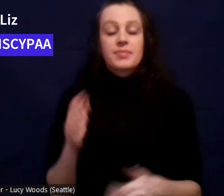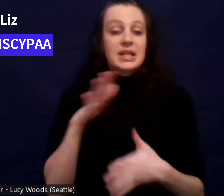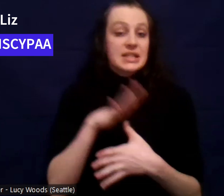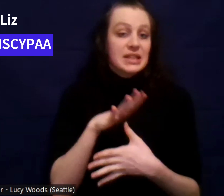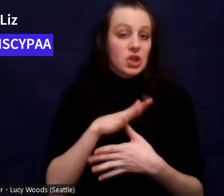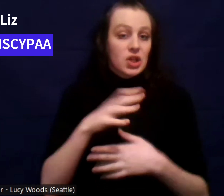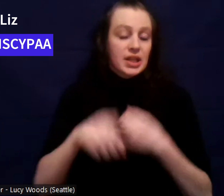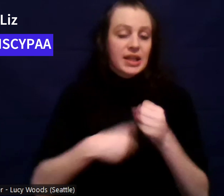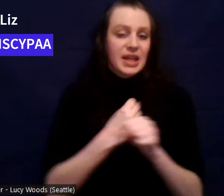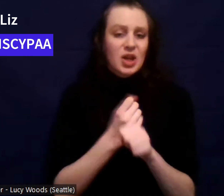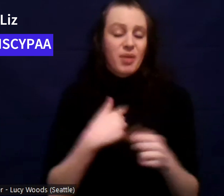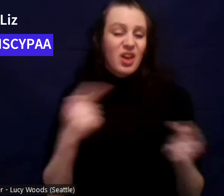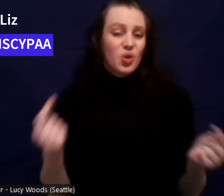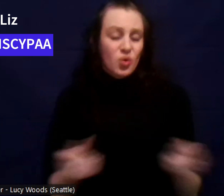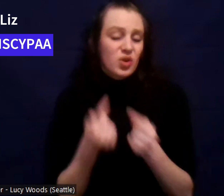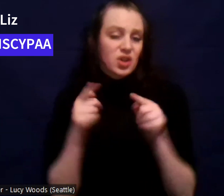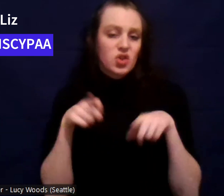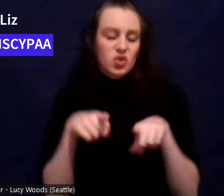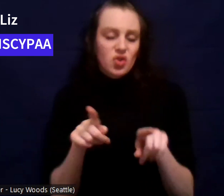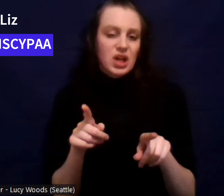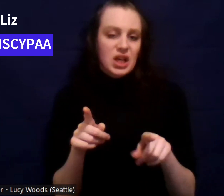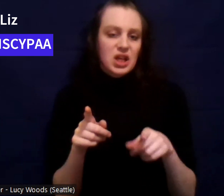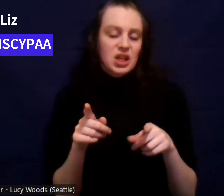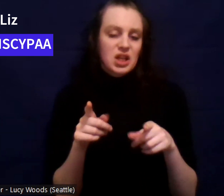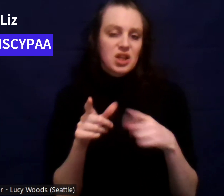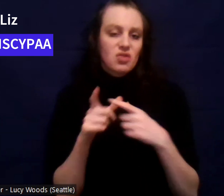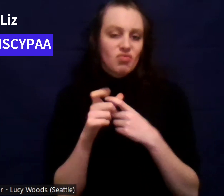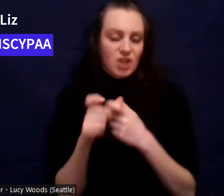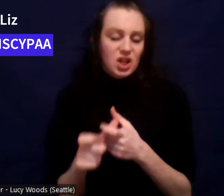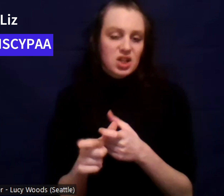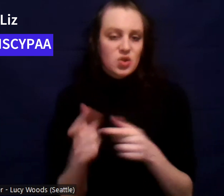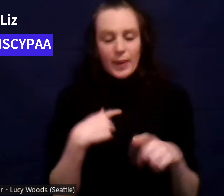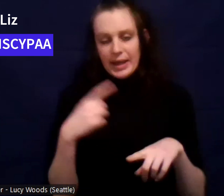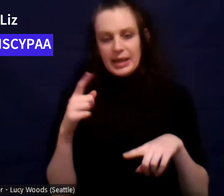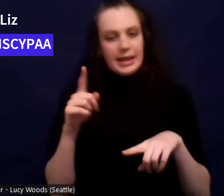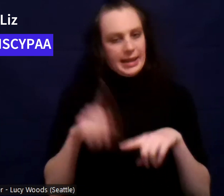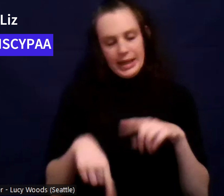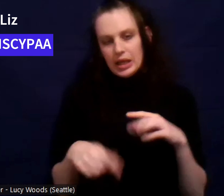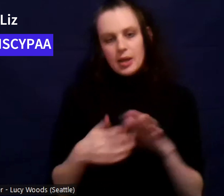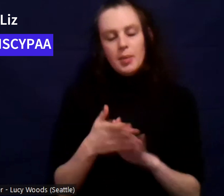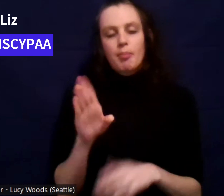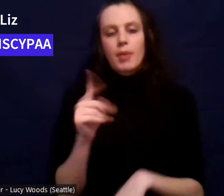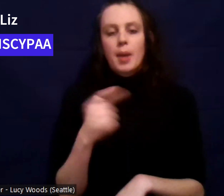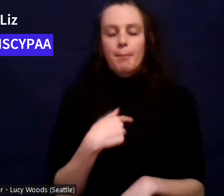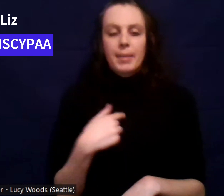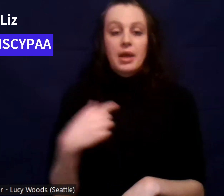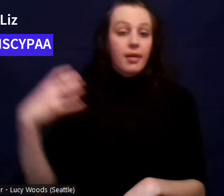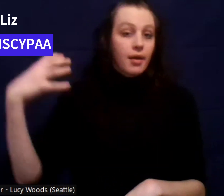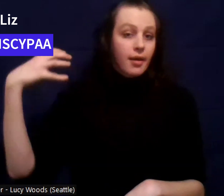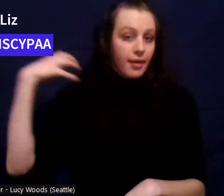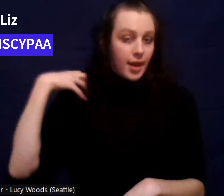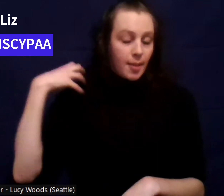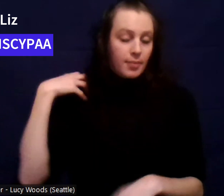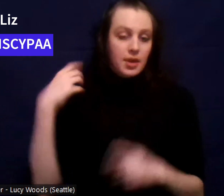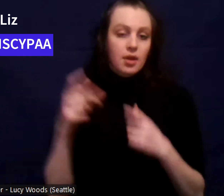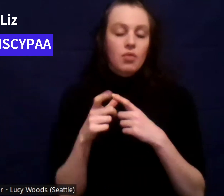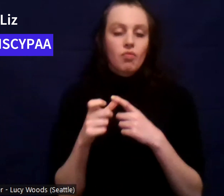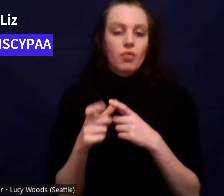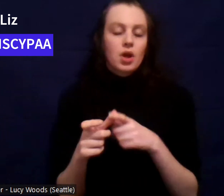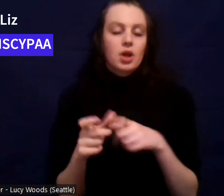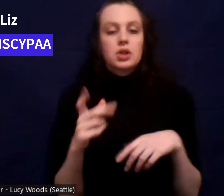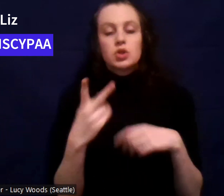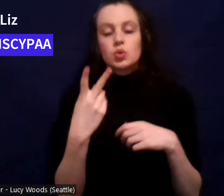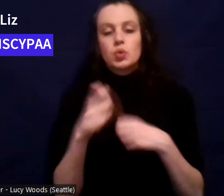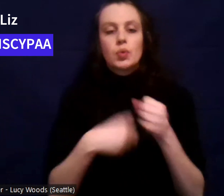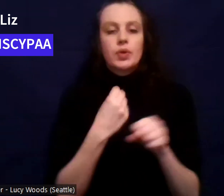So I couldn't, I couldn't do that. Um, but I was like cross country captain like two years in a row. Um, and so I really was